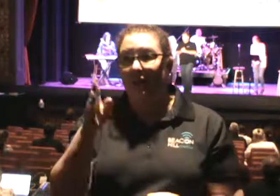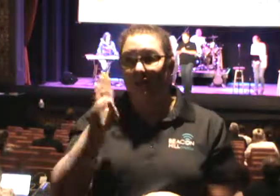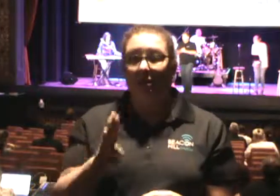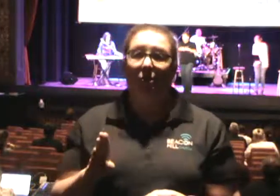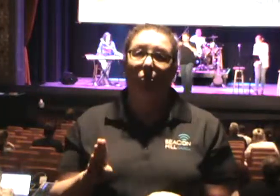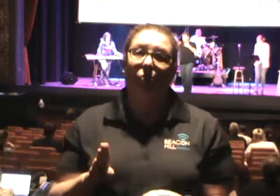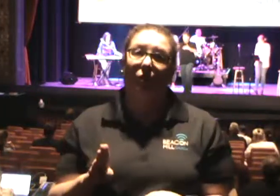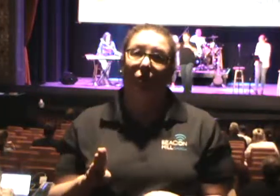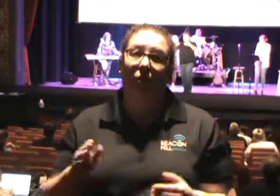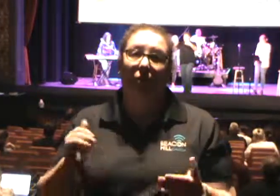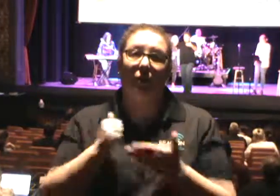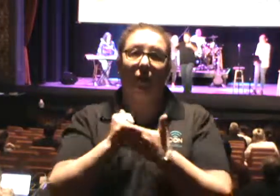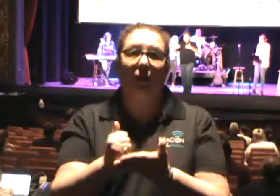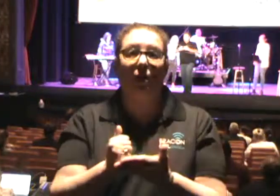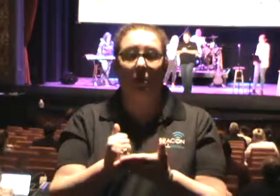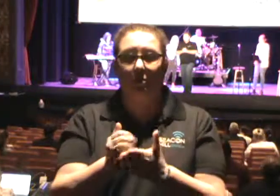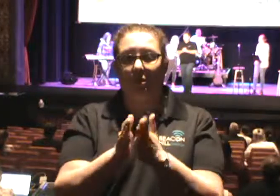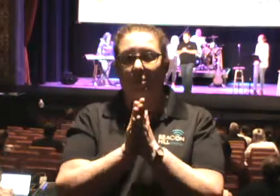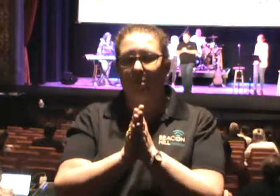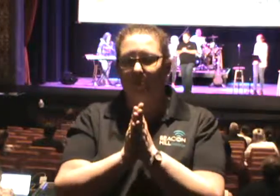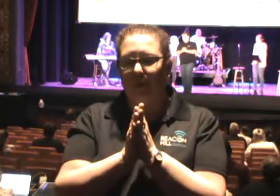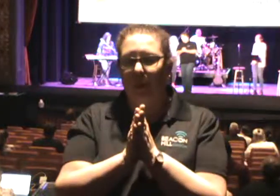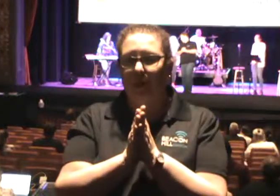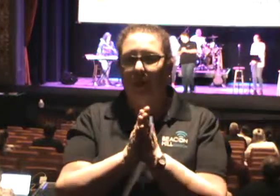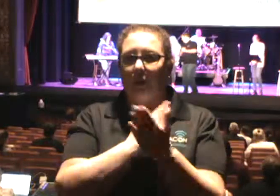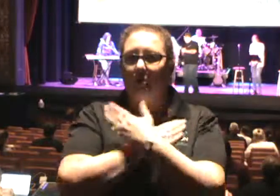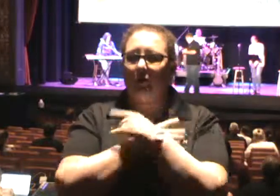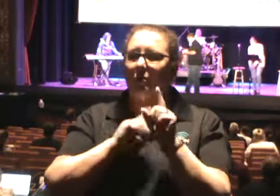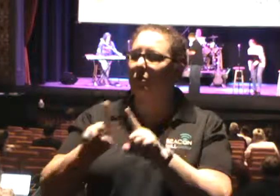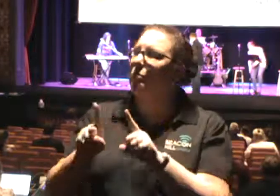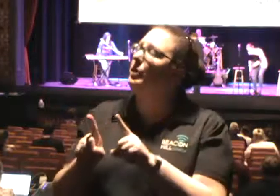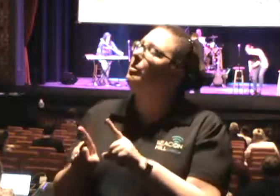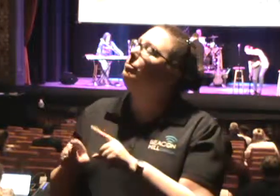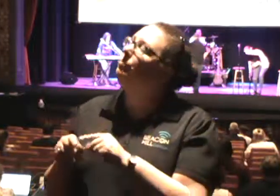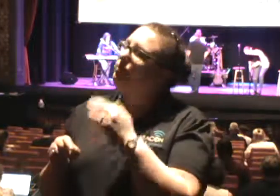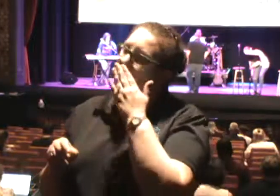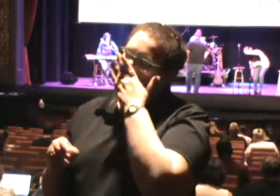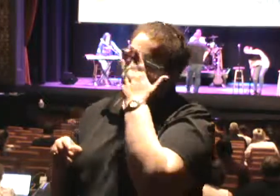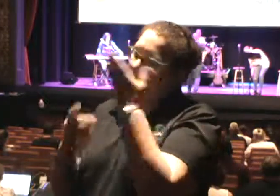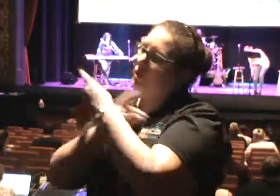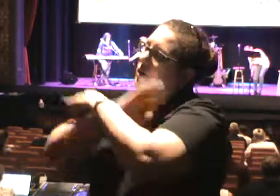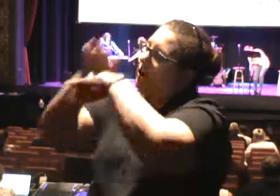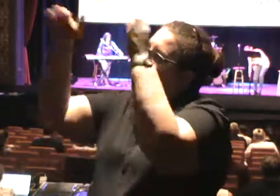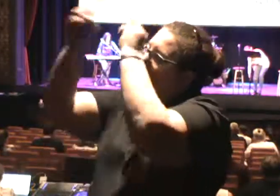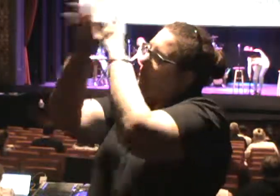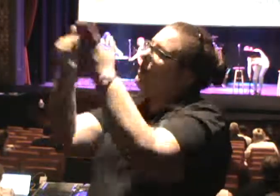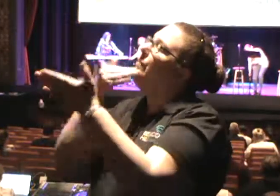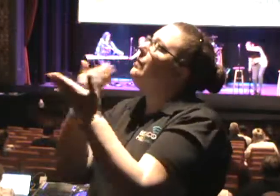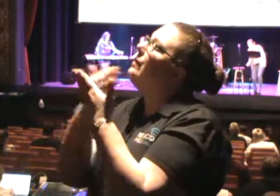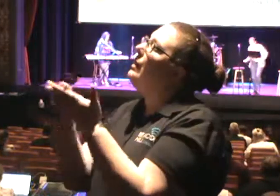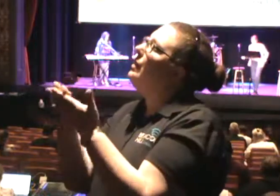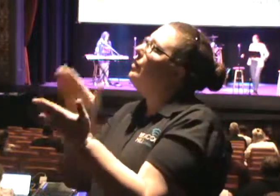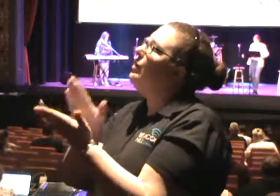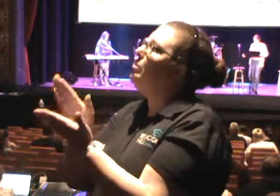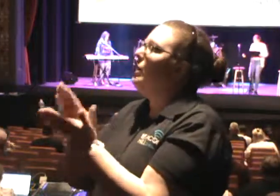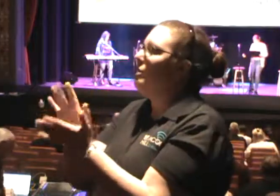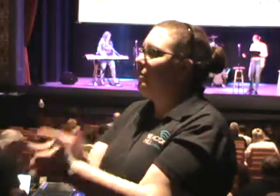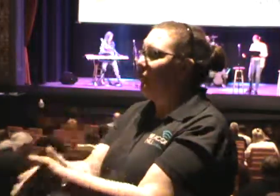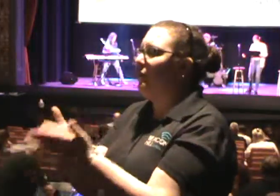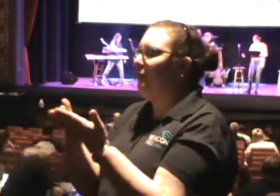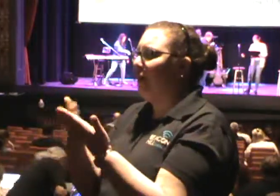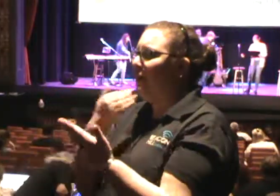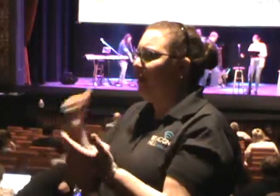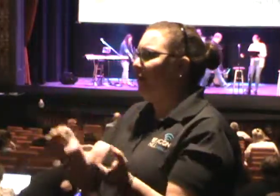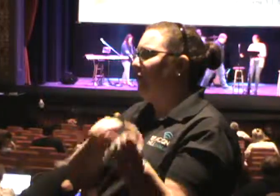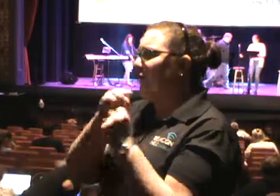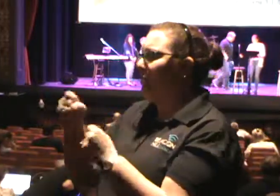get yourself out of the way. So I'm to pray and I'm going ask you to respond. Let's pray. Dearly Father, I thank you and I praise you for the word of God. I thank you for the power